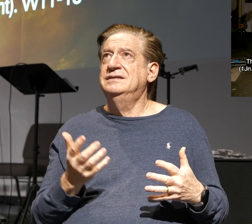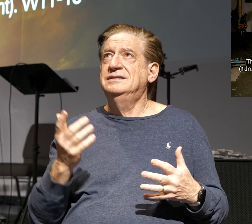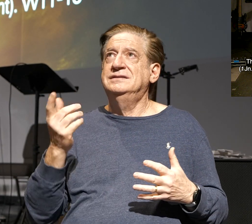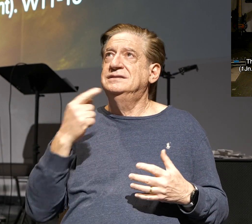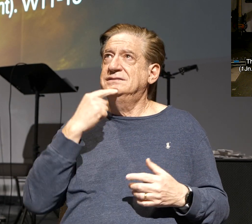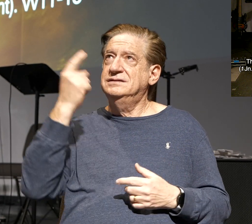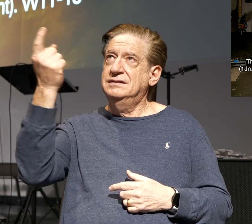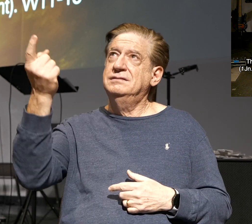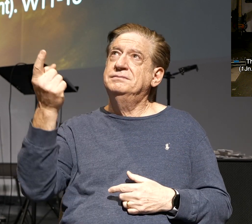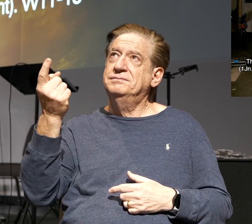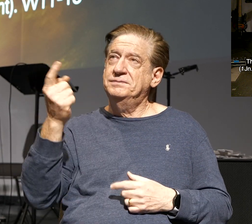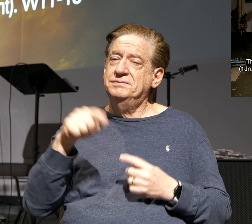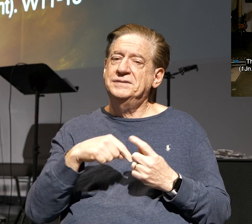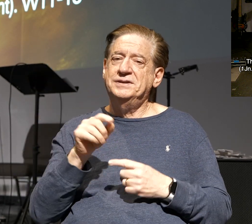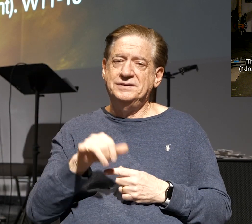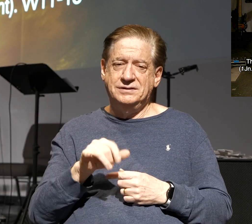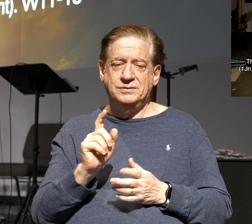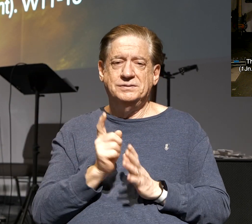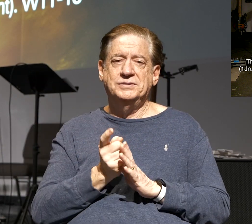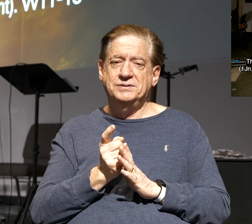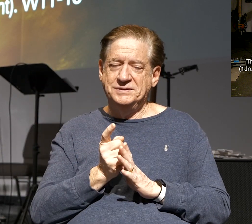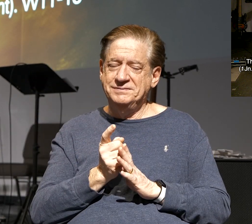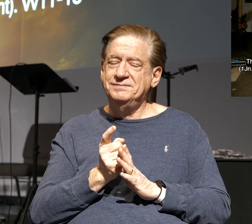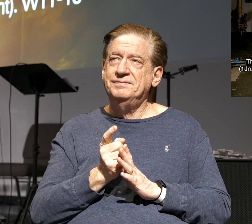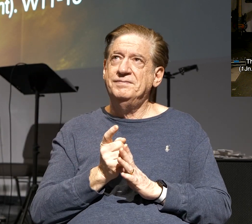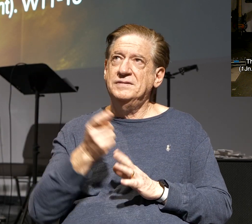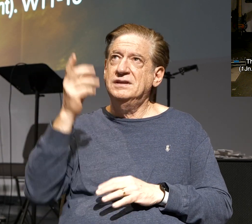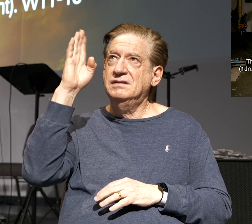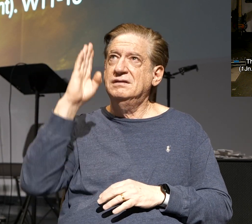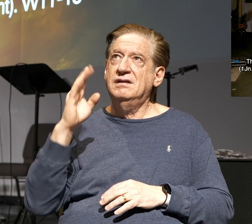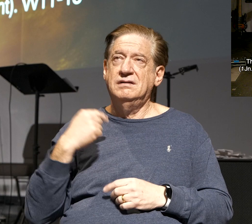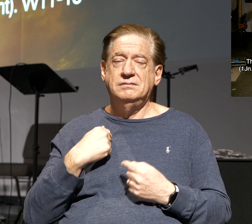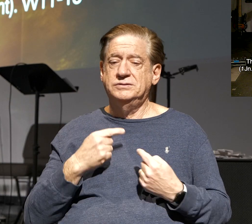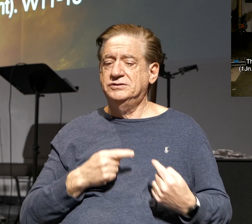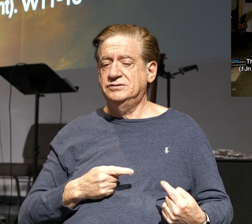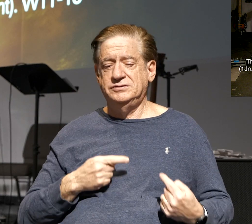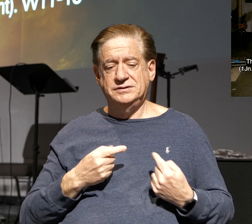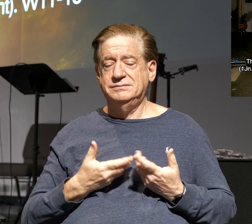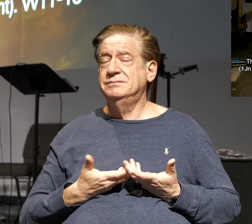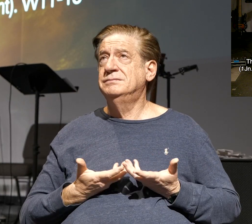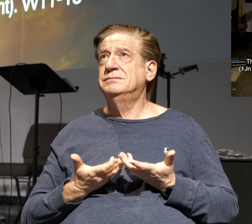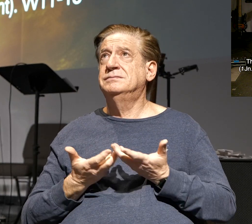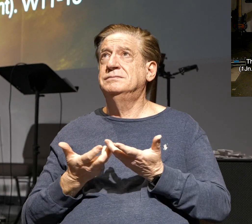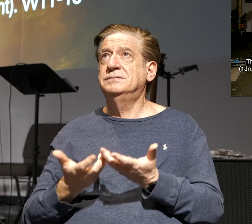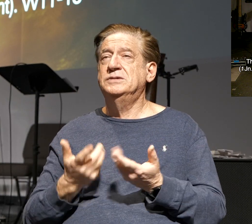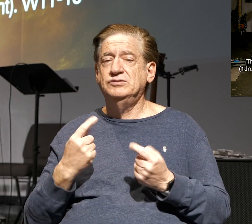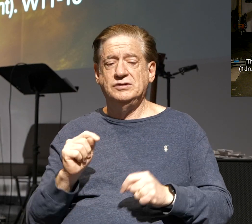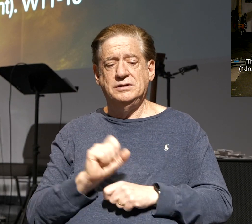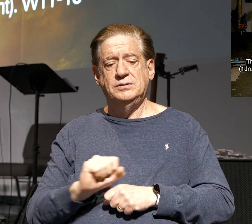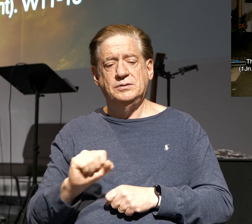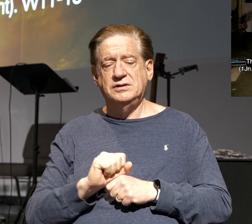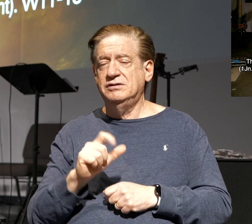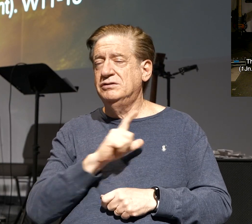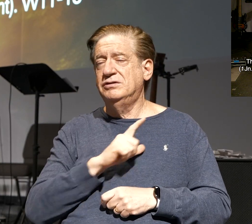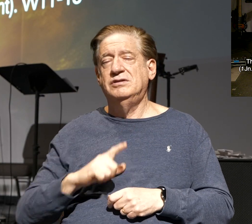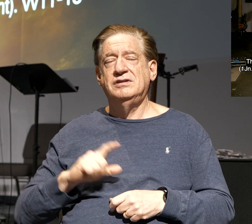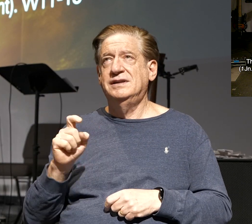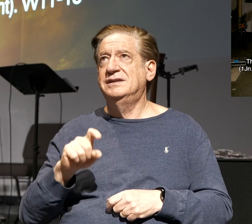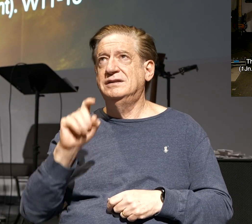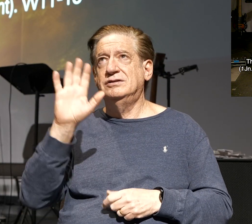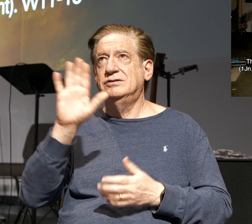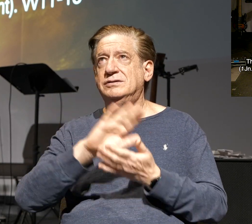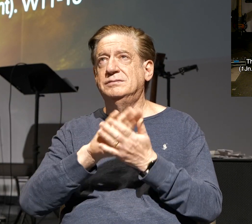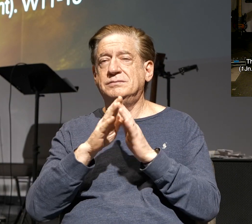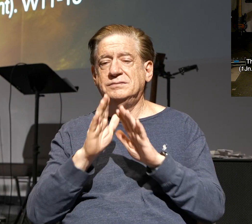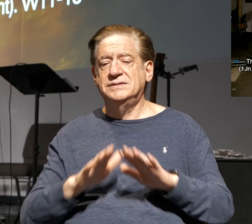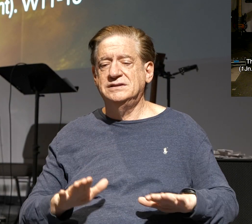about it right now. Just take a moment. God, this is what I'm struggling with. This is what I'm trying to work through. Lord, I need Your peace,